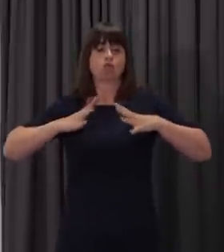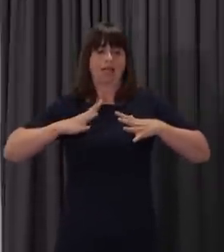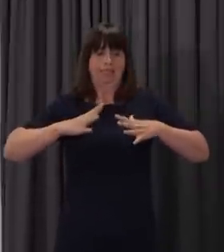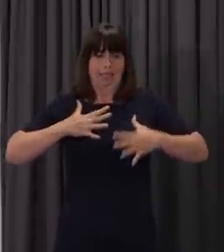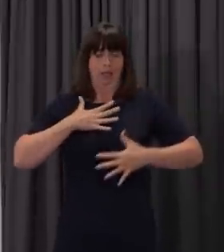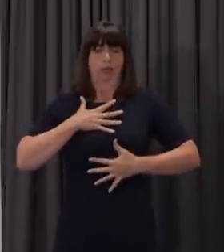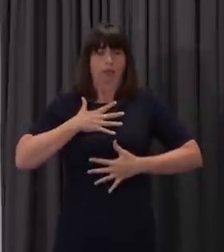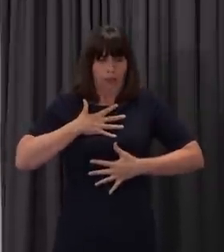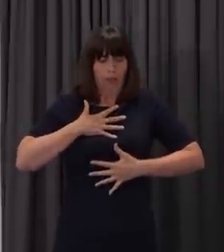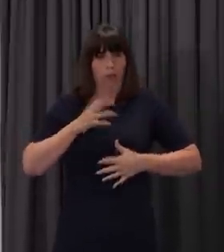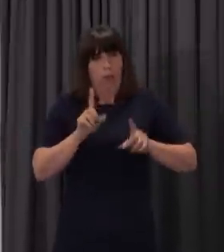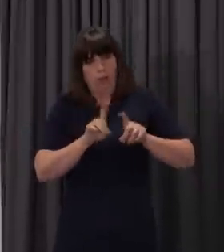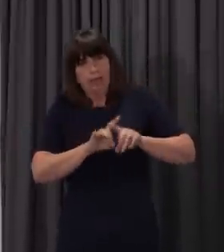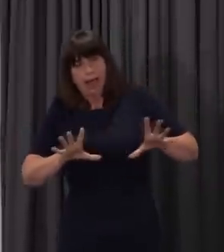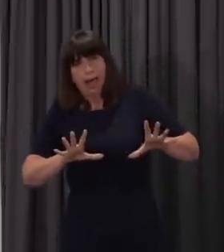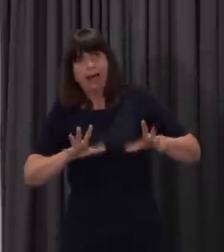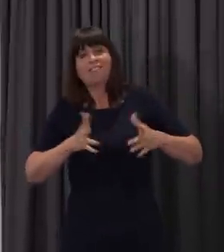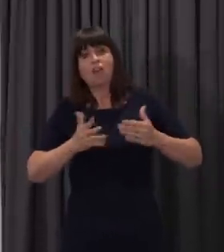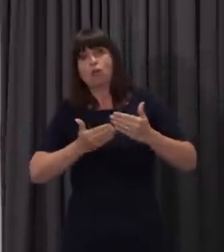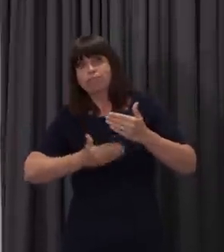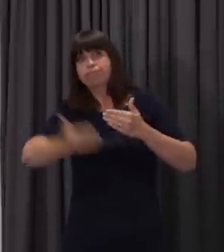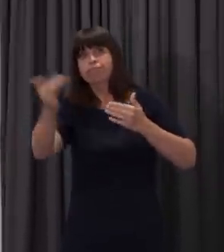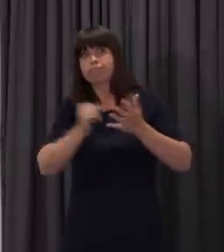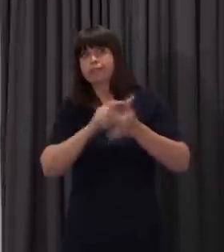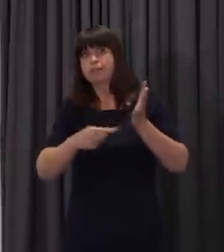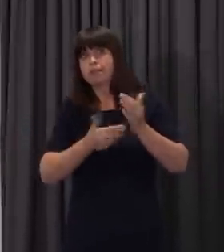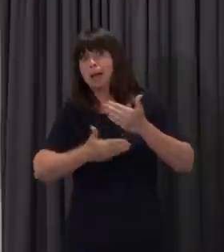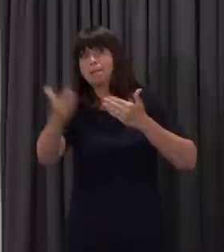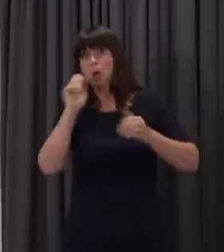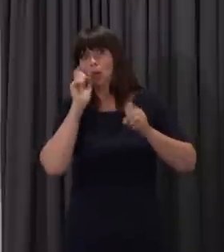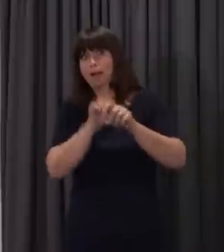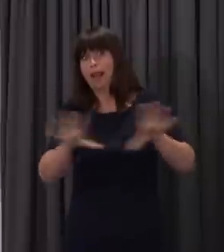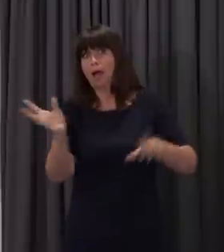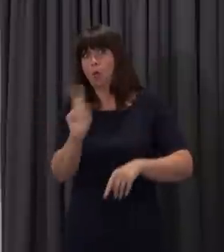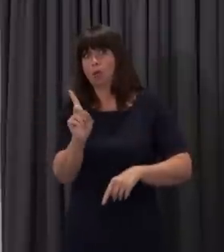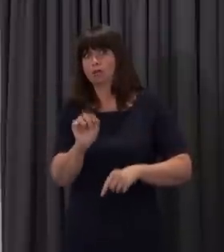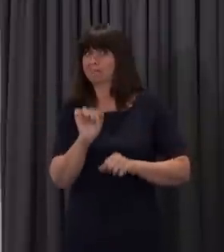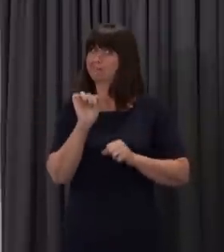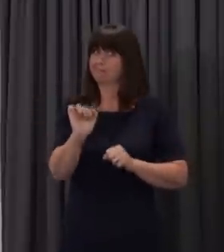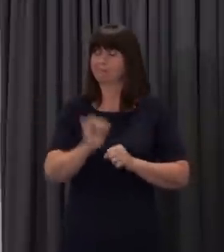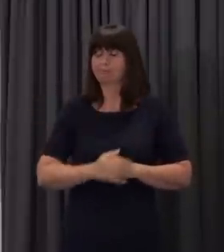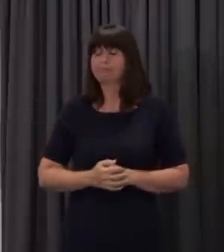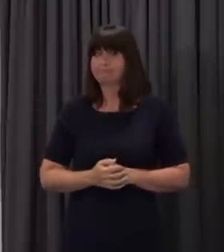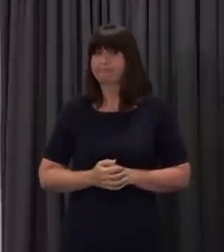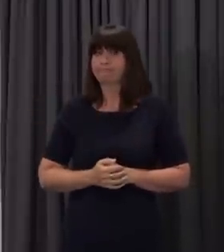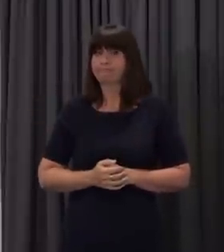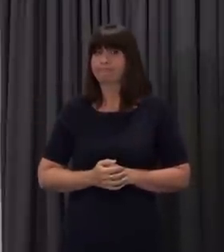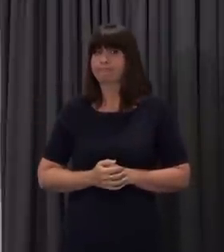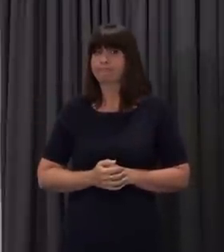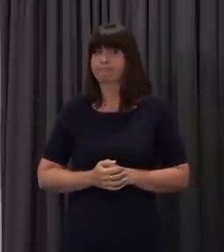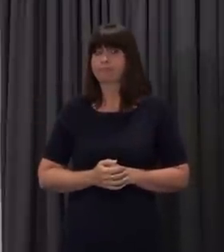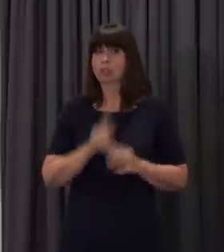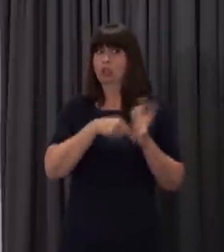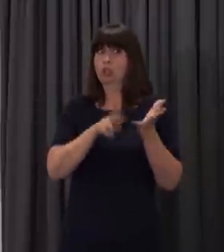practically for what the new normal will be like in September. When the next phase begins